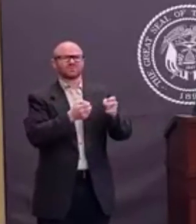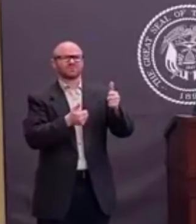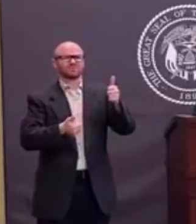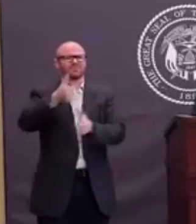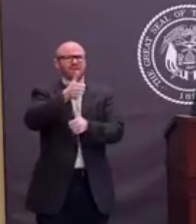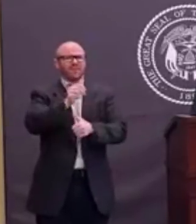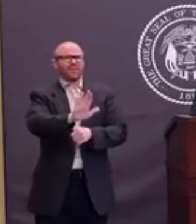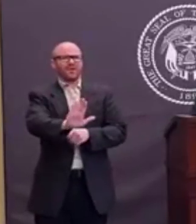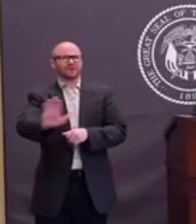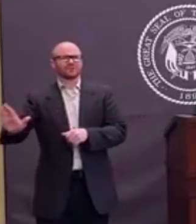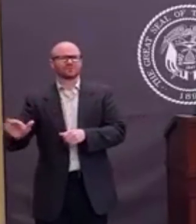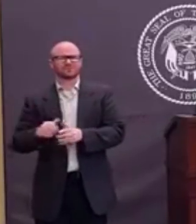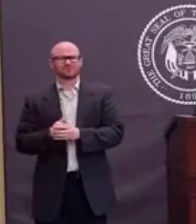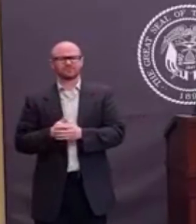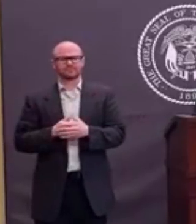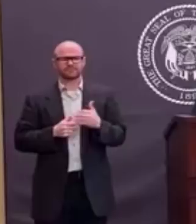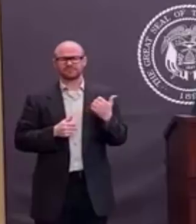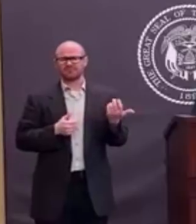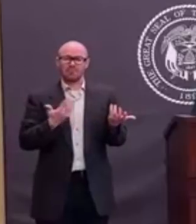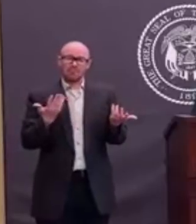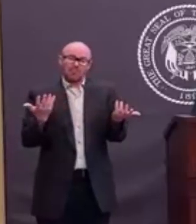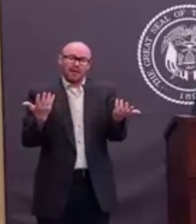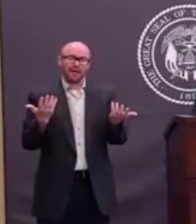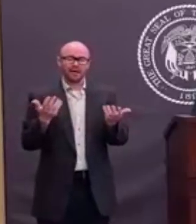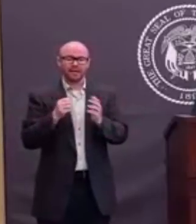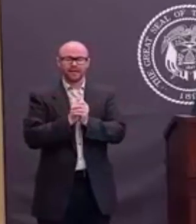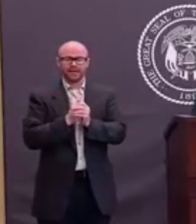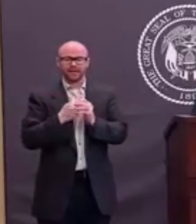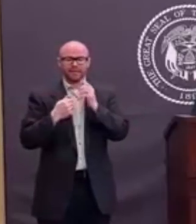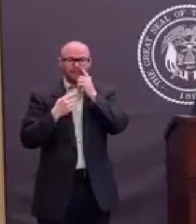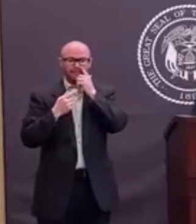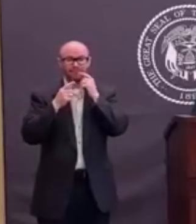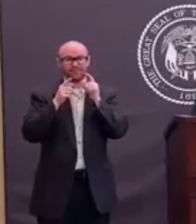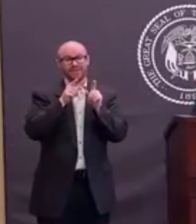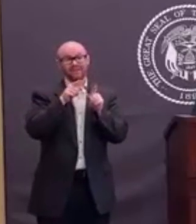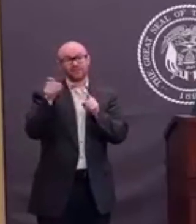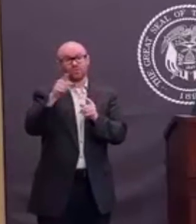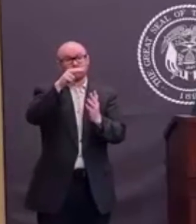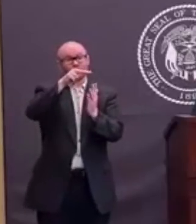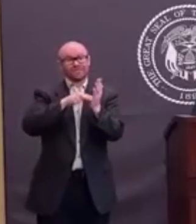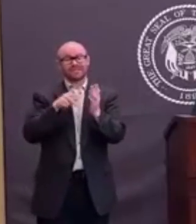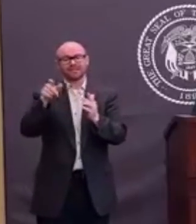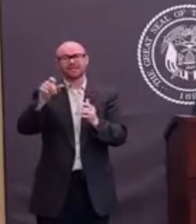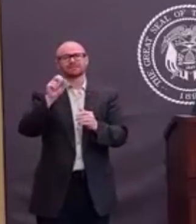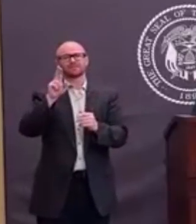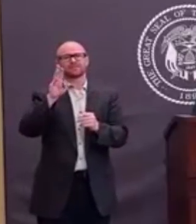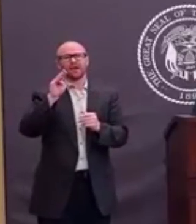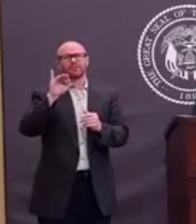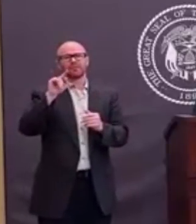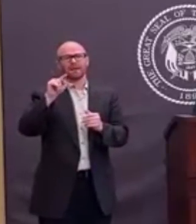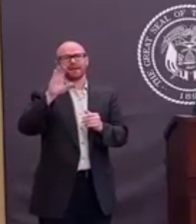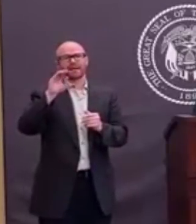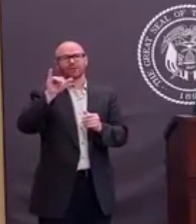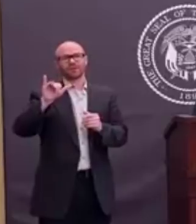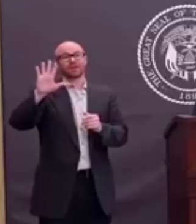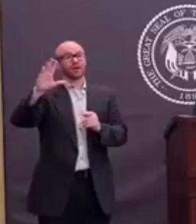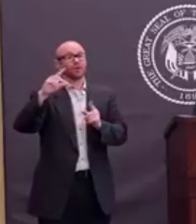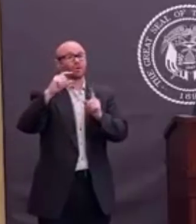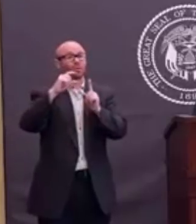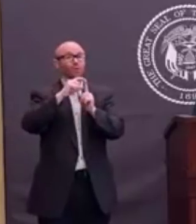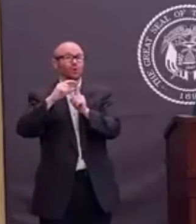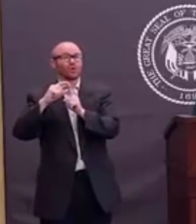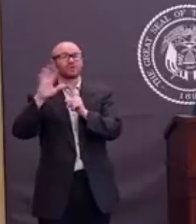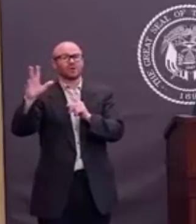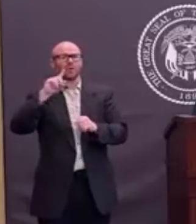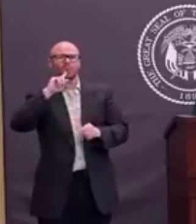I don't think it does much. And because I think as you read the summit county order, which I think worded quite